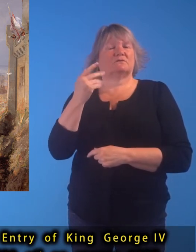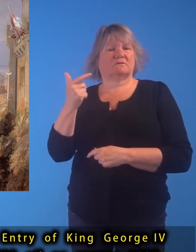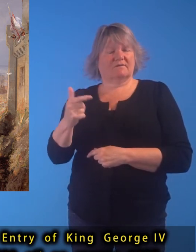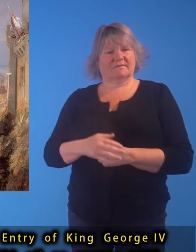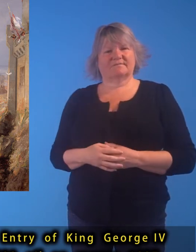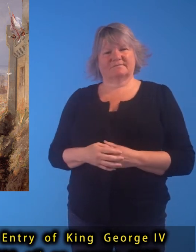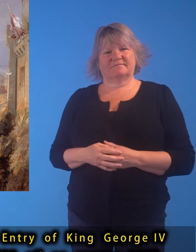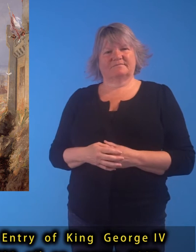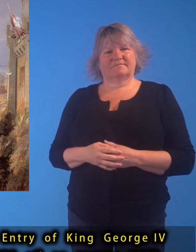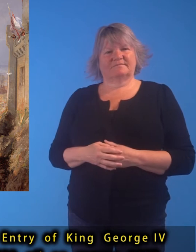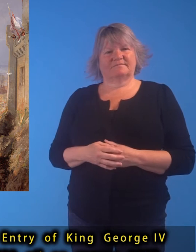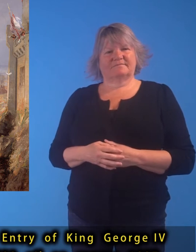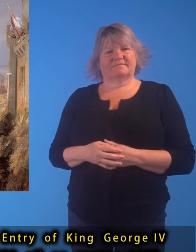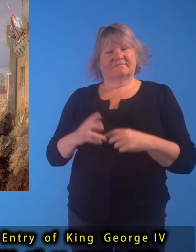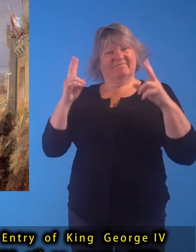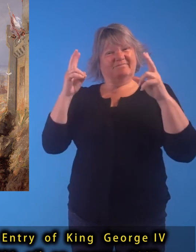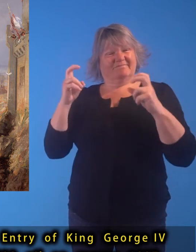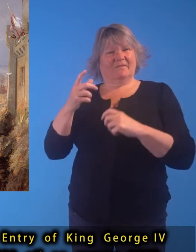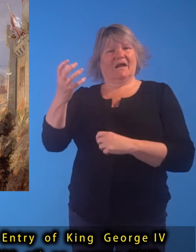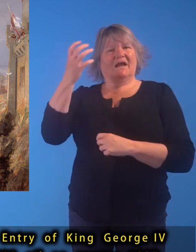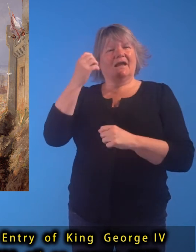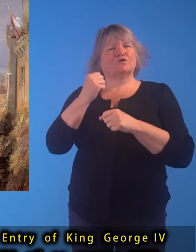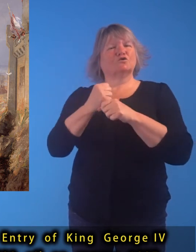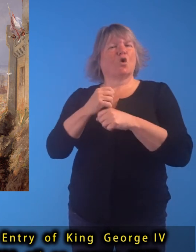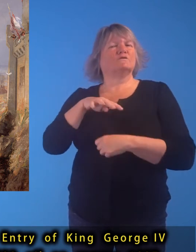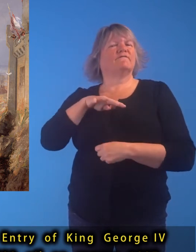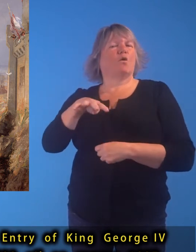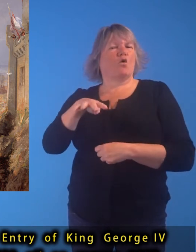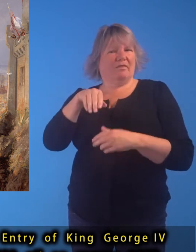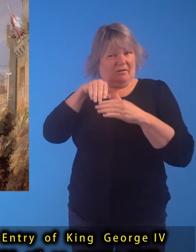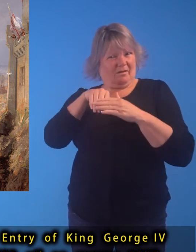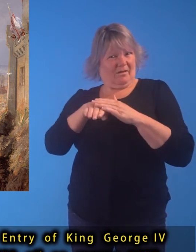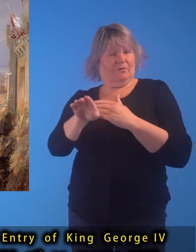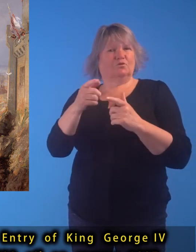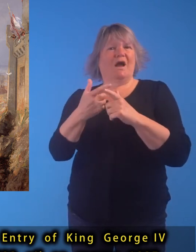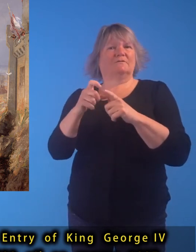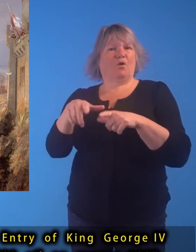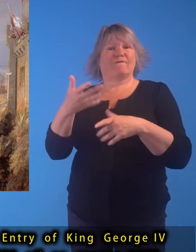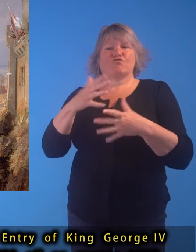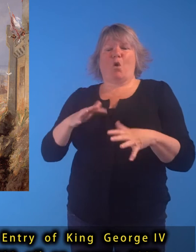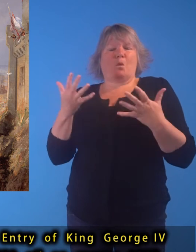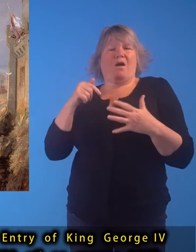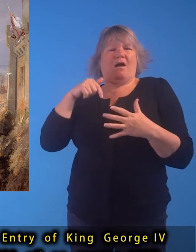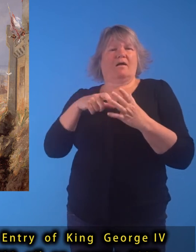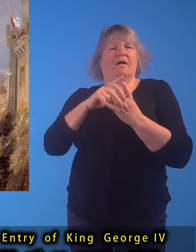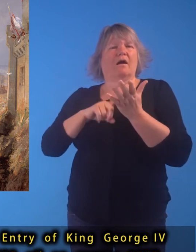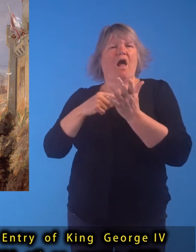The entry of King George IV into Edinburgh from Calton Hill